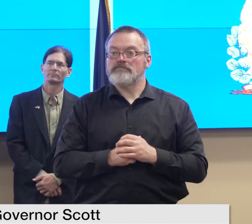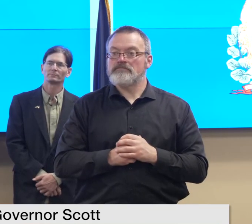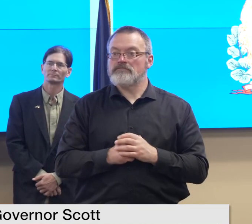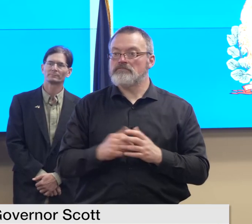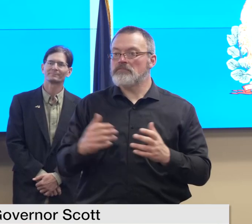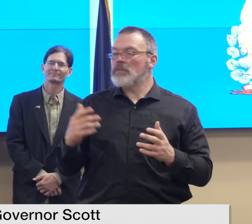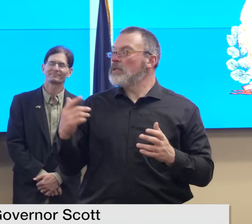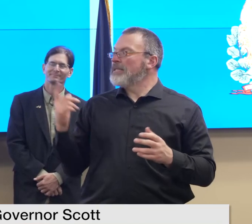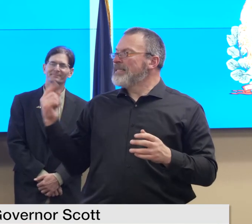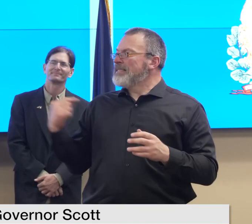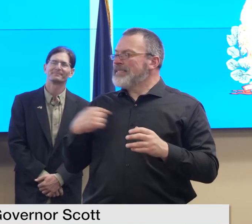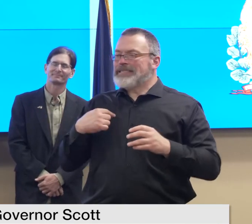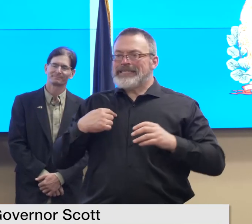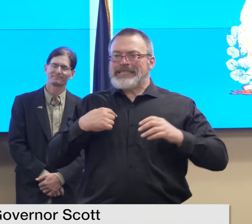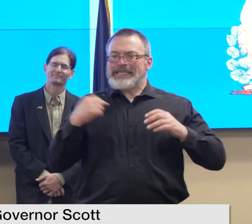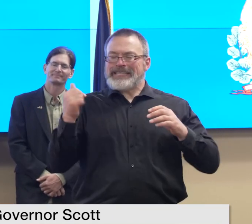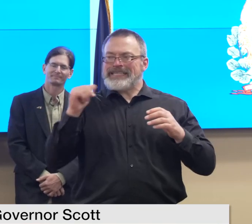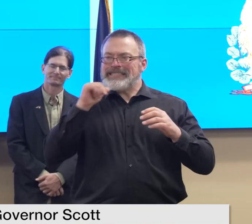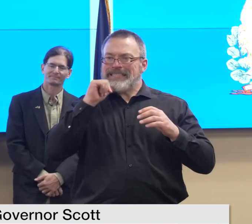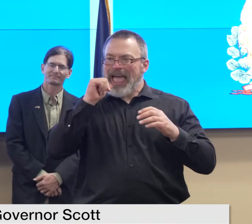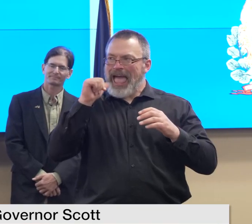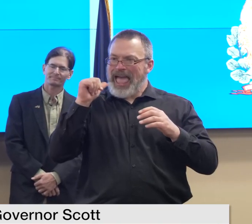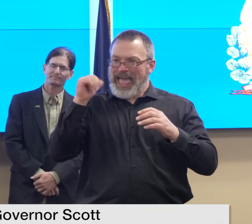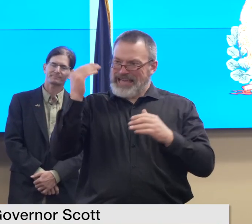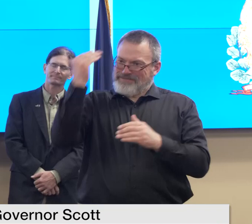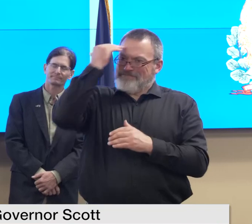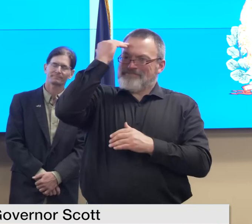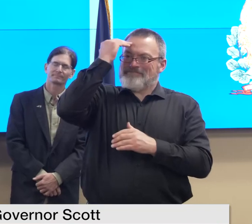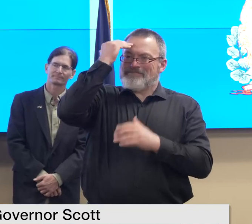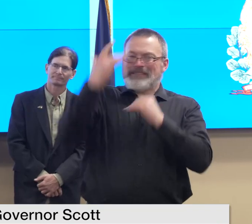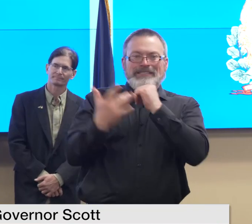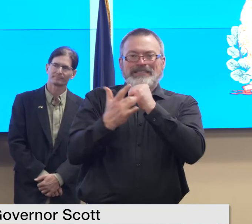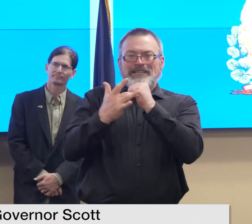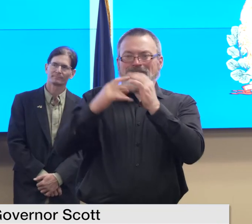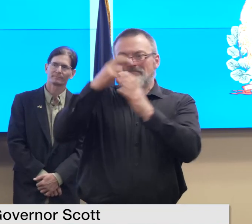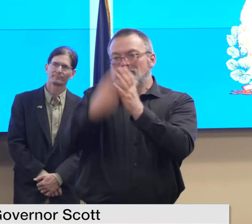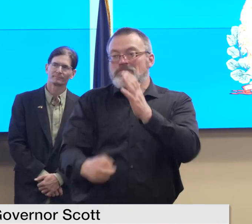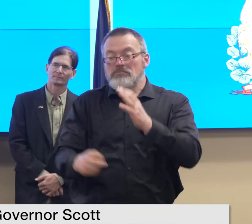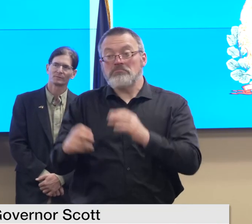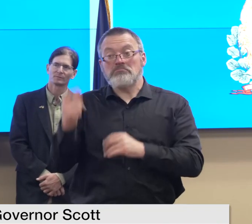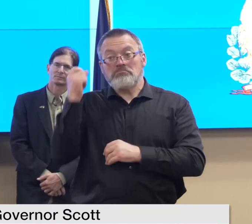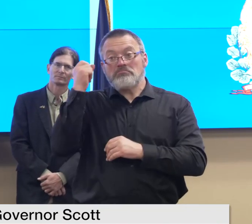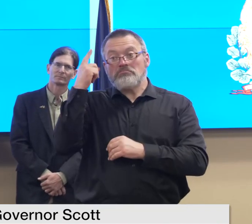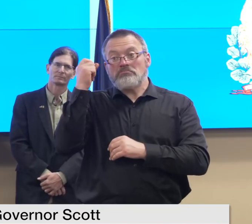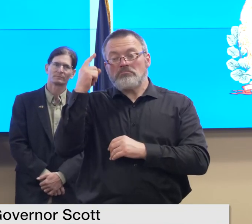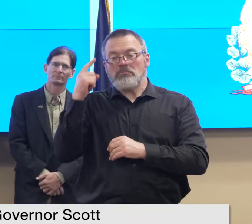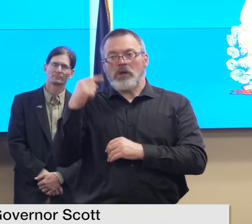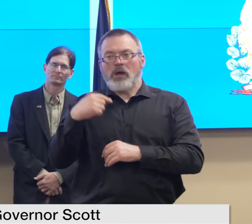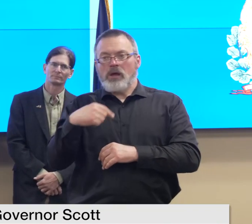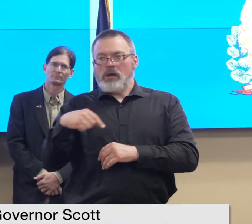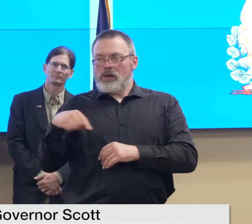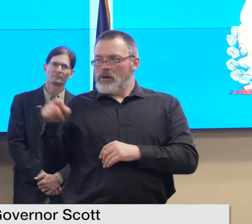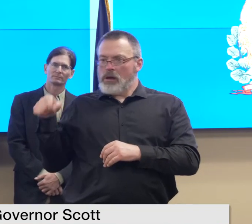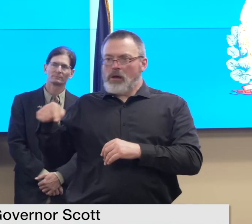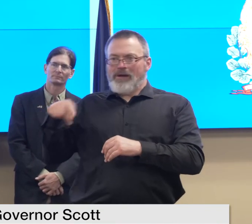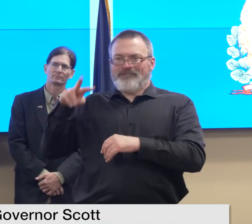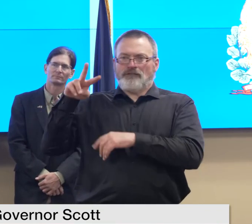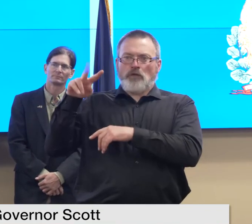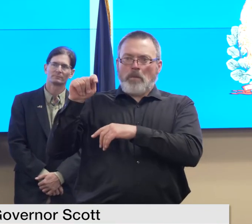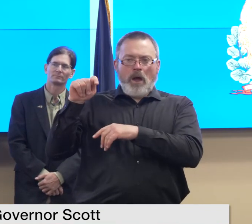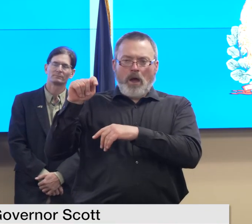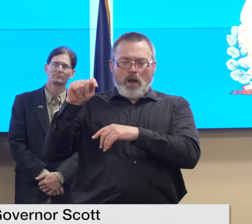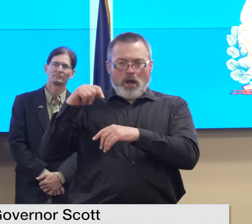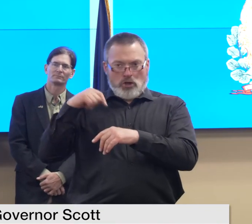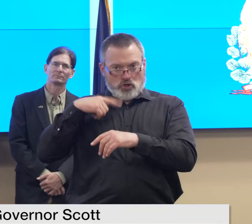by any stretch but i i don't believe that we should be dealing with one company in particular across